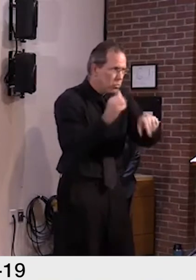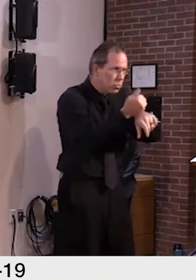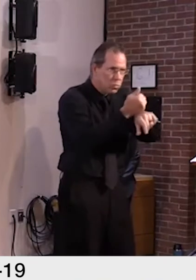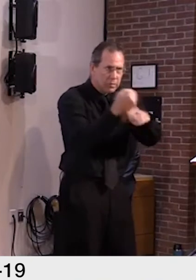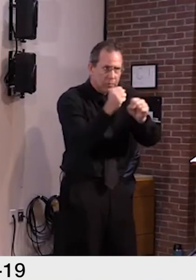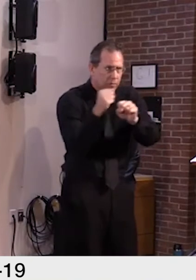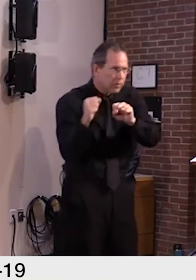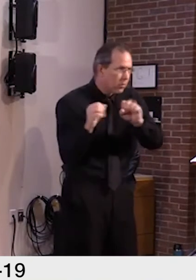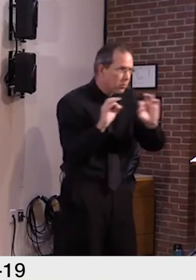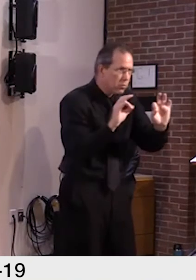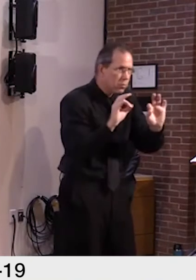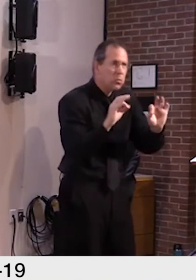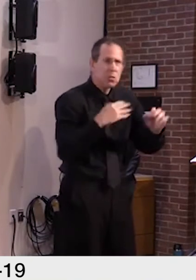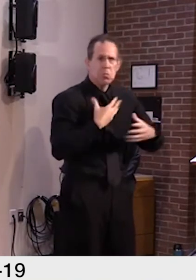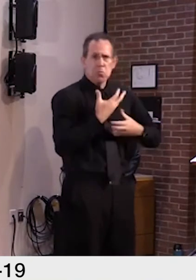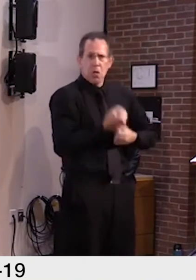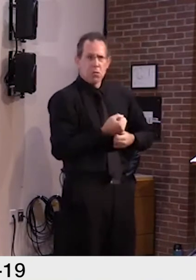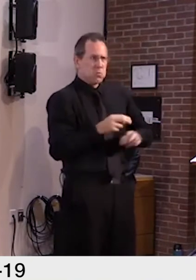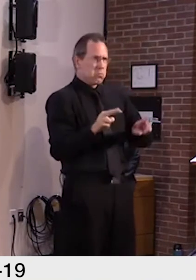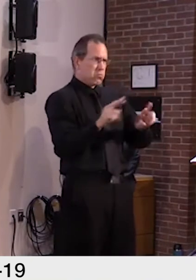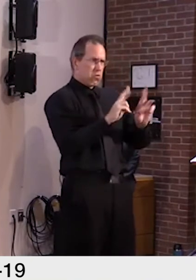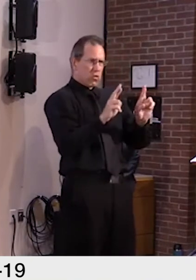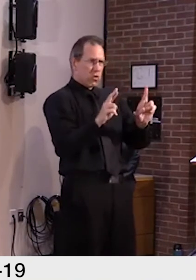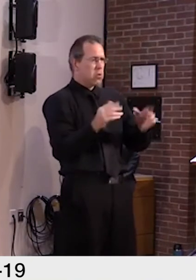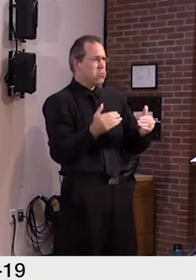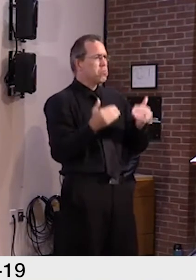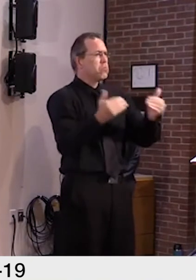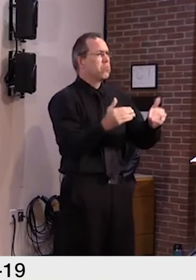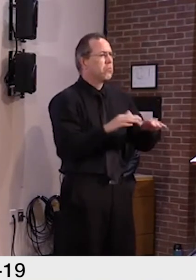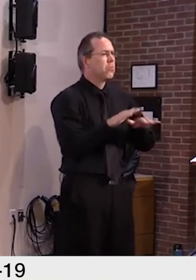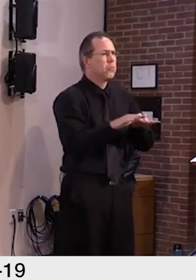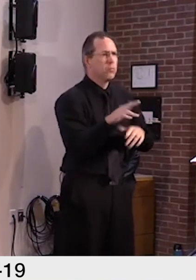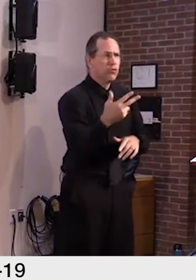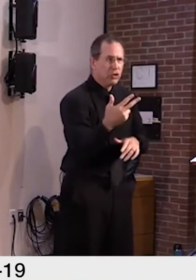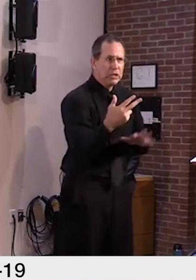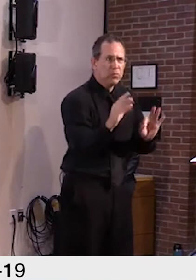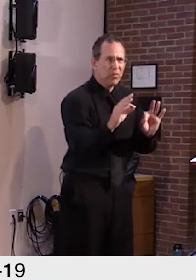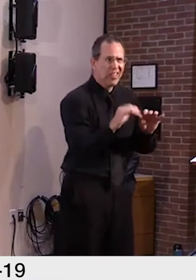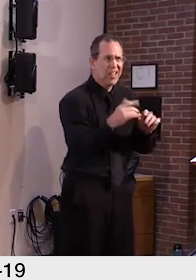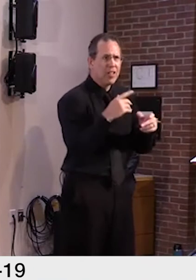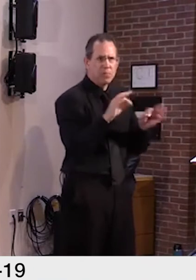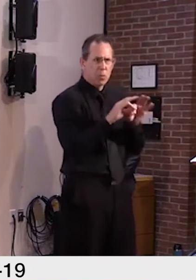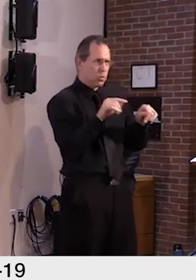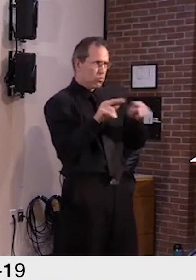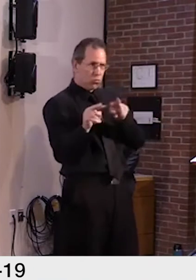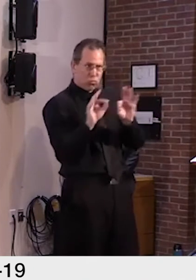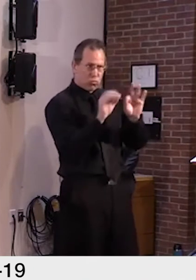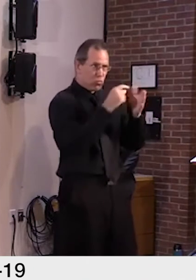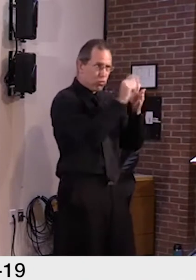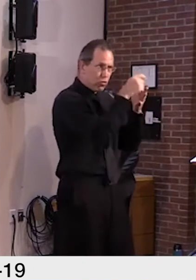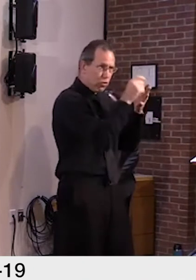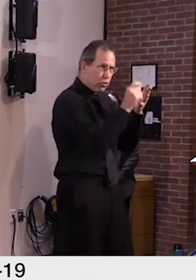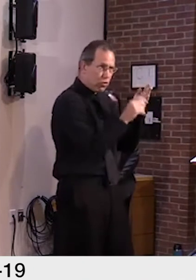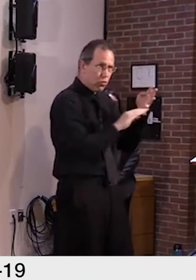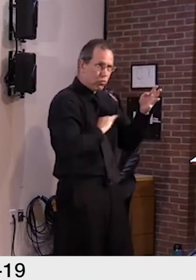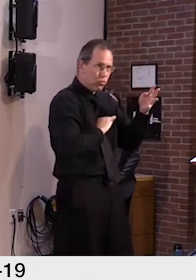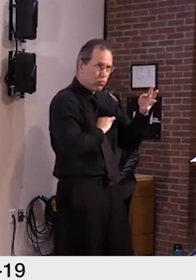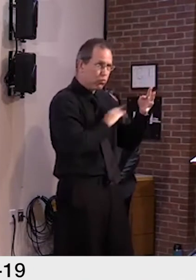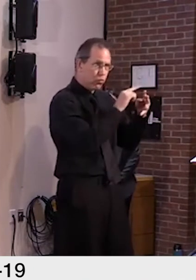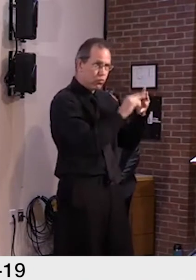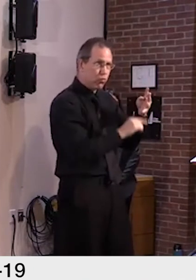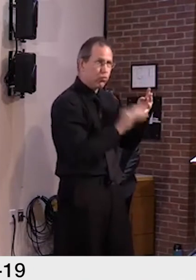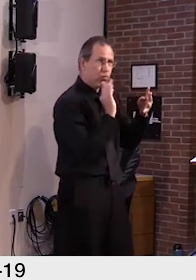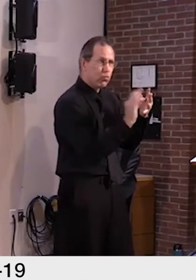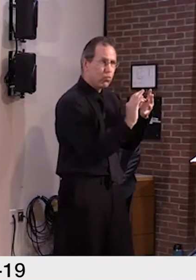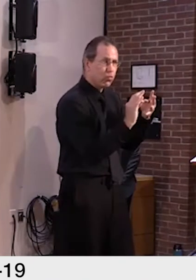stricter measures. Since conditions remain positive and our schools have demonstrated their ability to successfully operate with the measures in place,